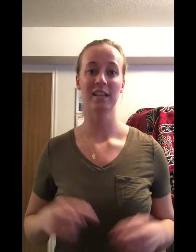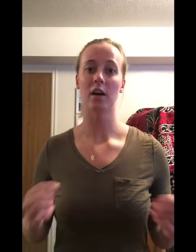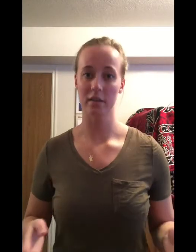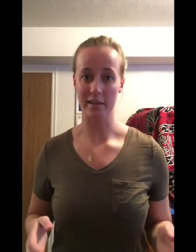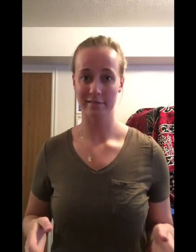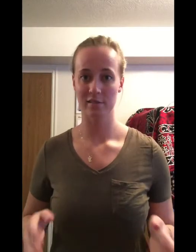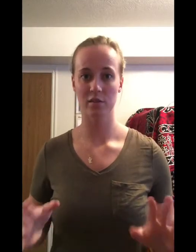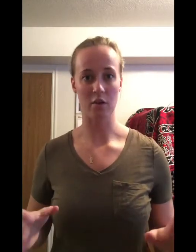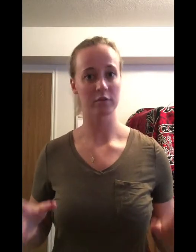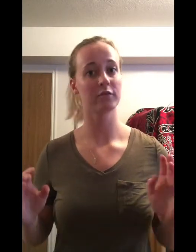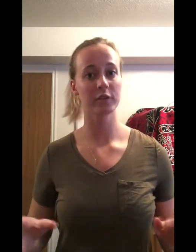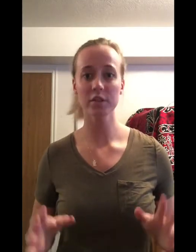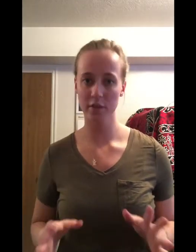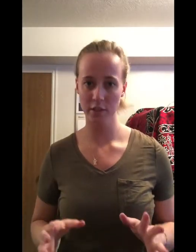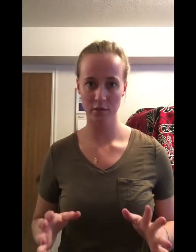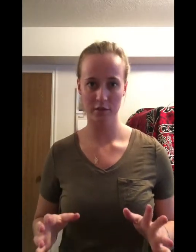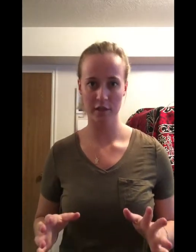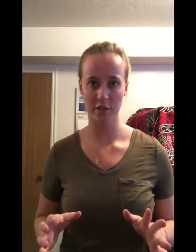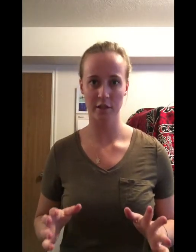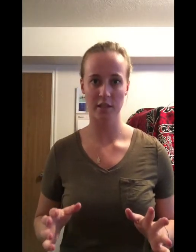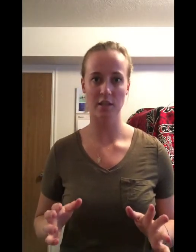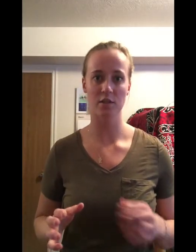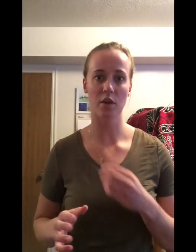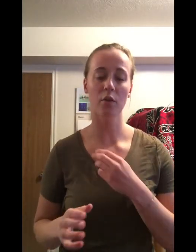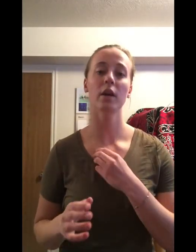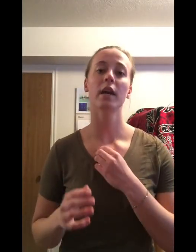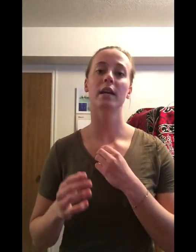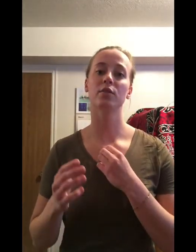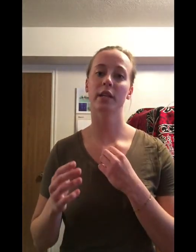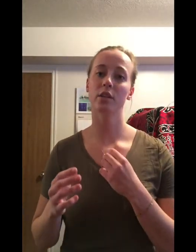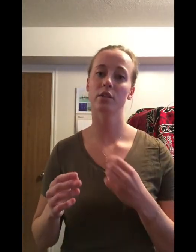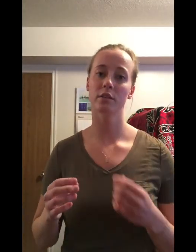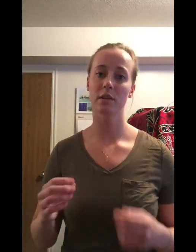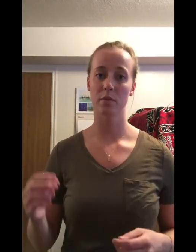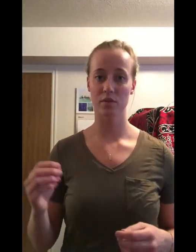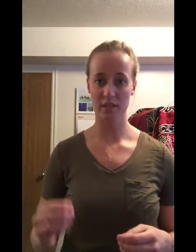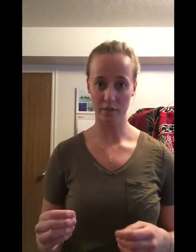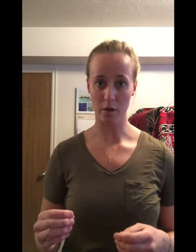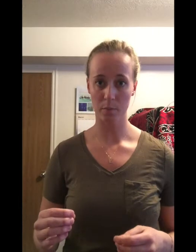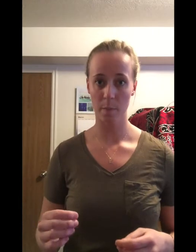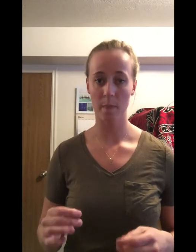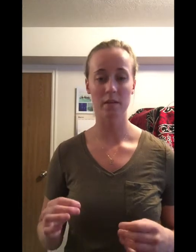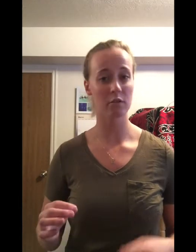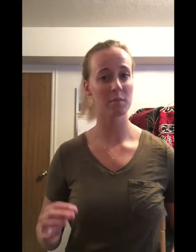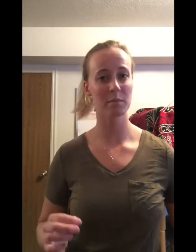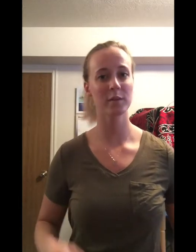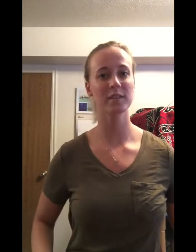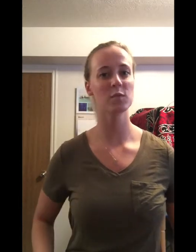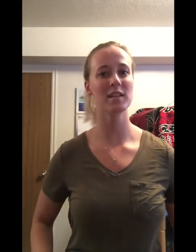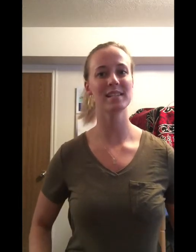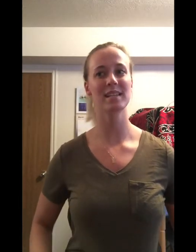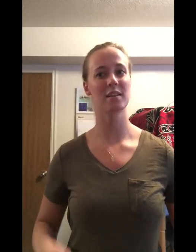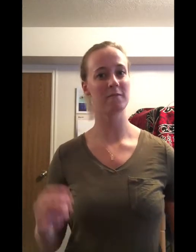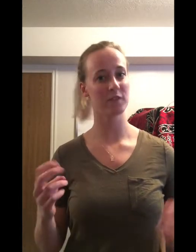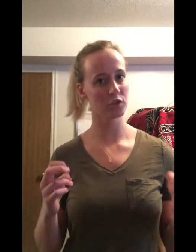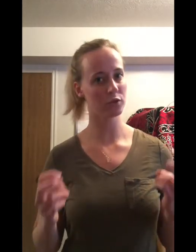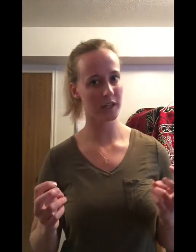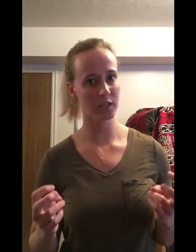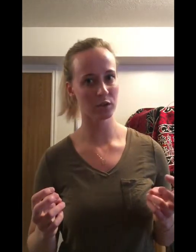All right, so the first cranial nerve that you're going to need to know is cranial nerve number zero. Now remember, this one isn't an official cranial